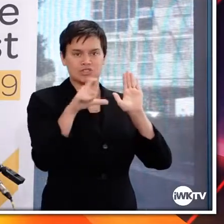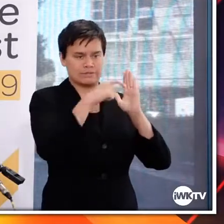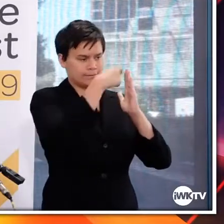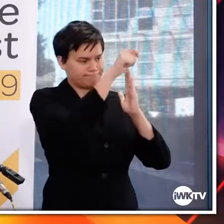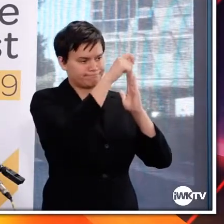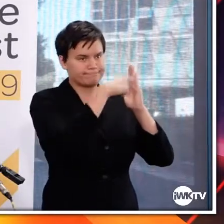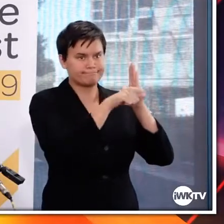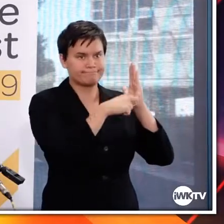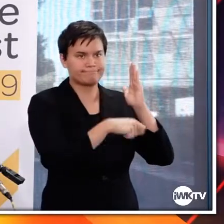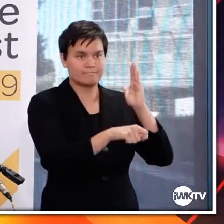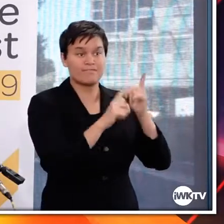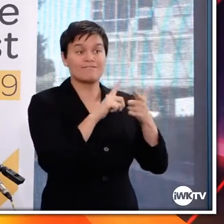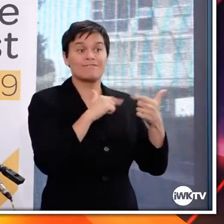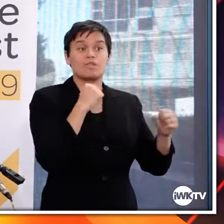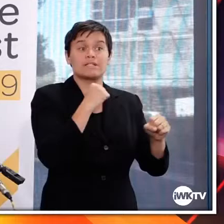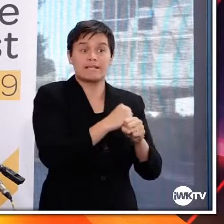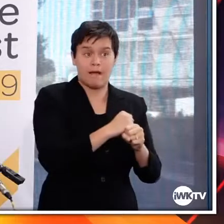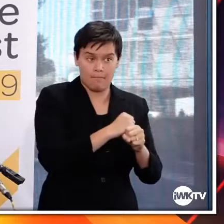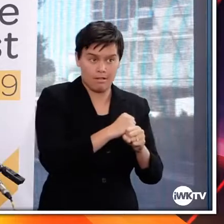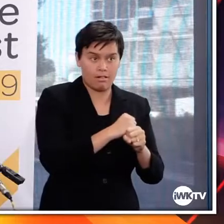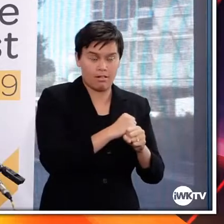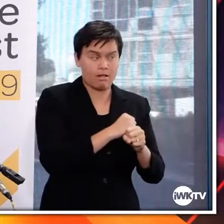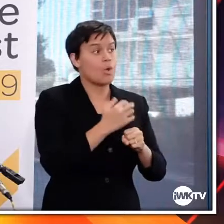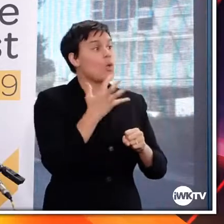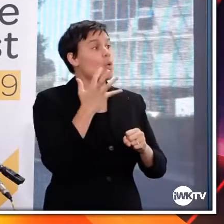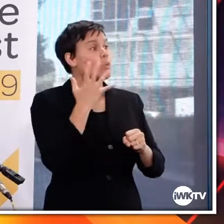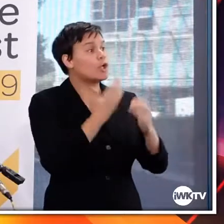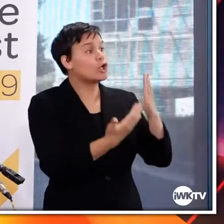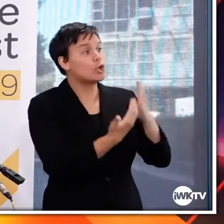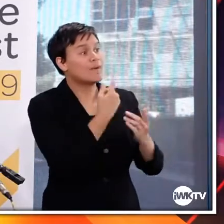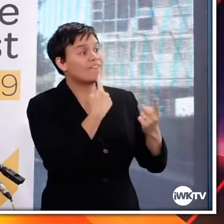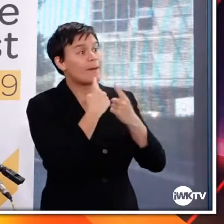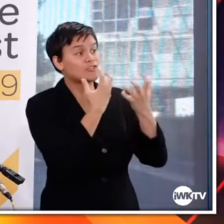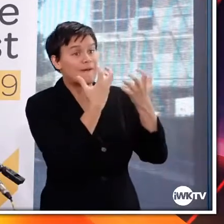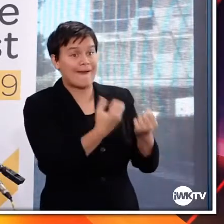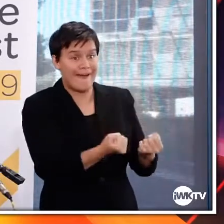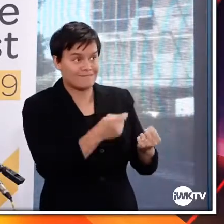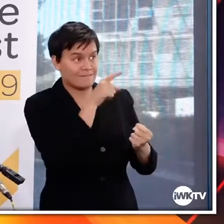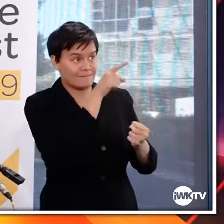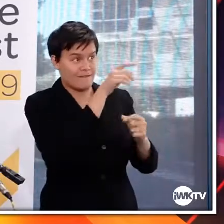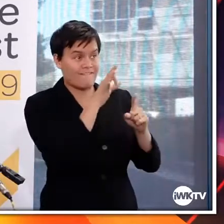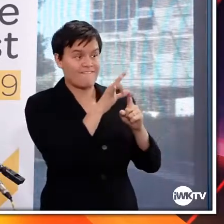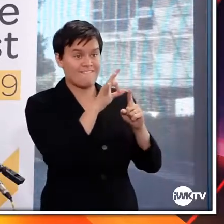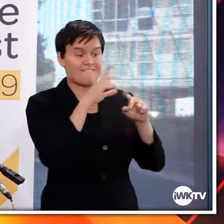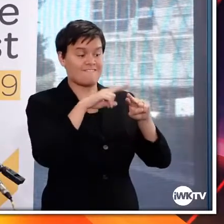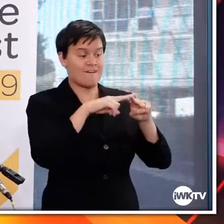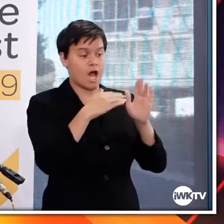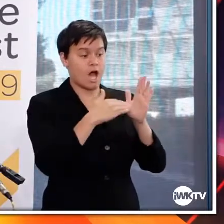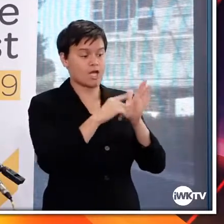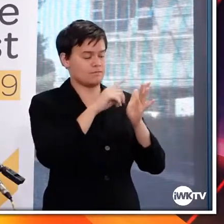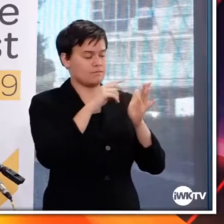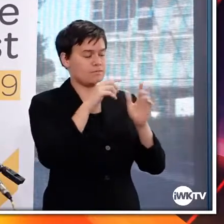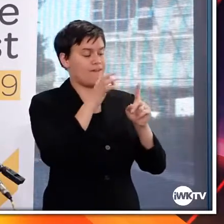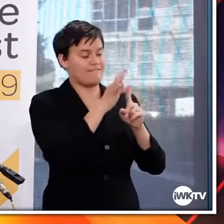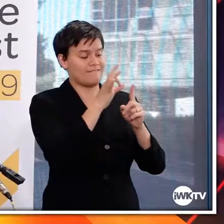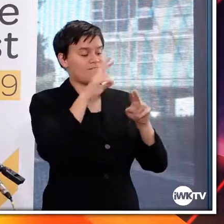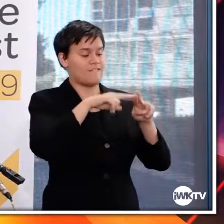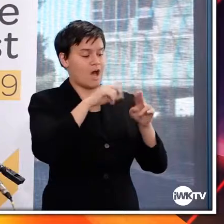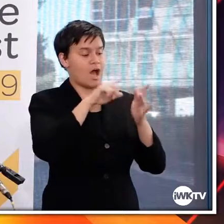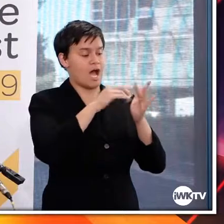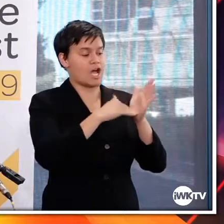provide Medsafe with additional information as it becomes available. We've placed 58 conditions on the approval for Pfizer